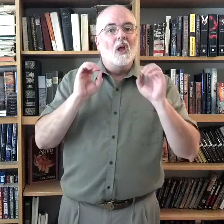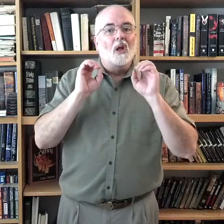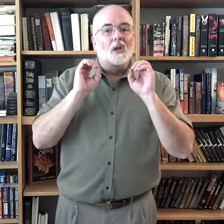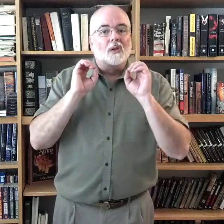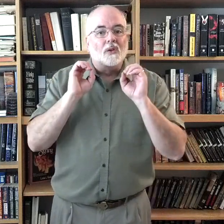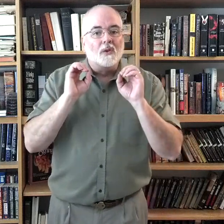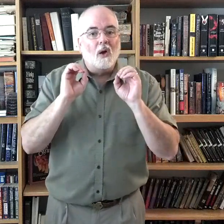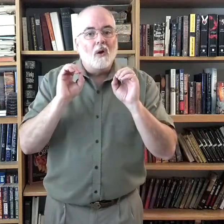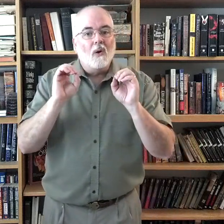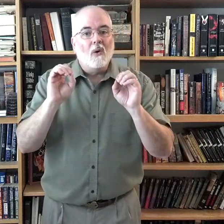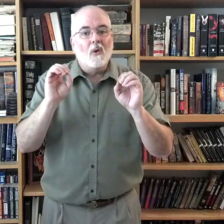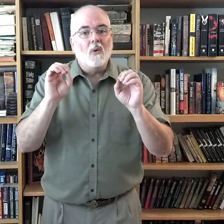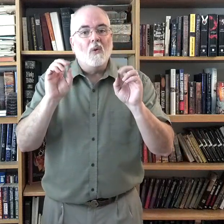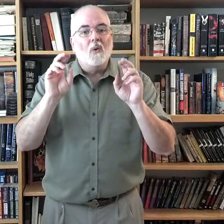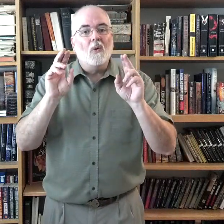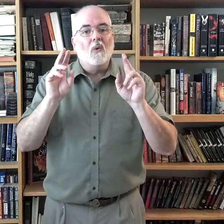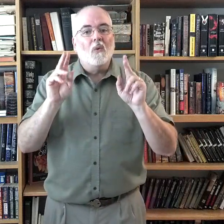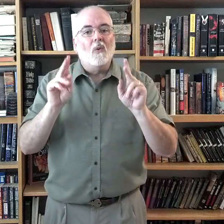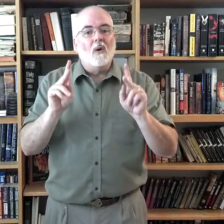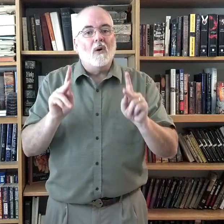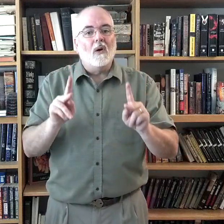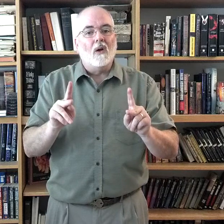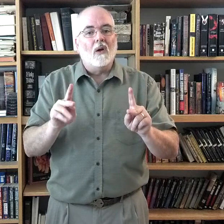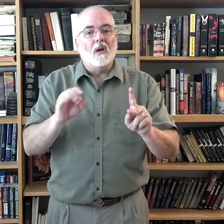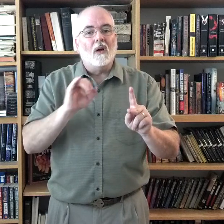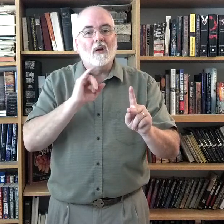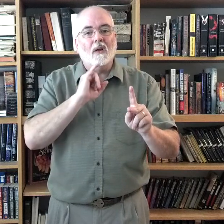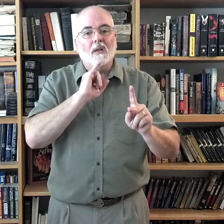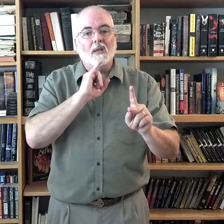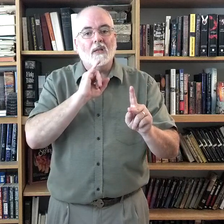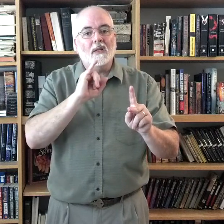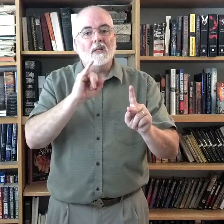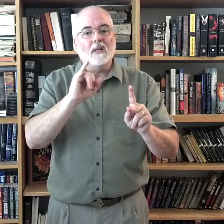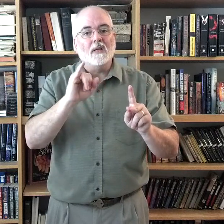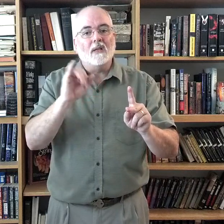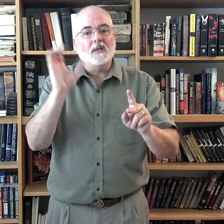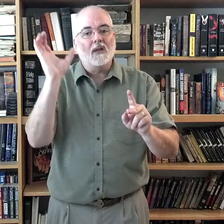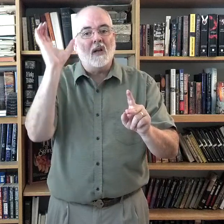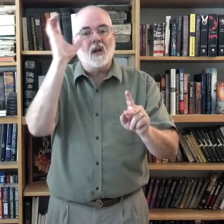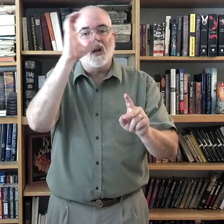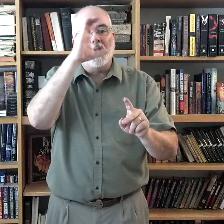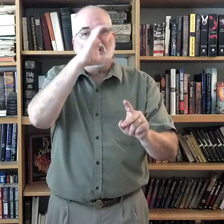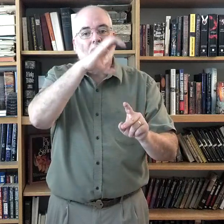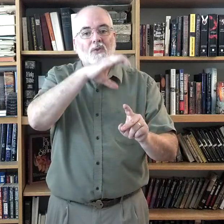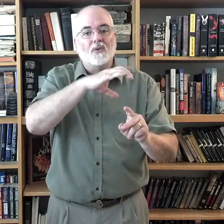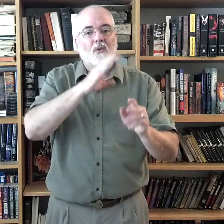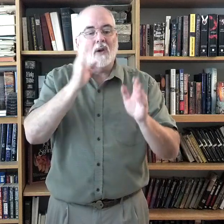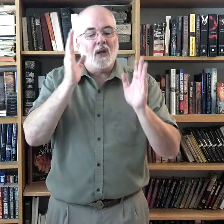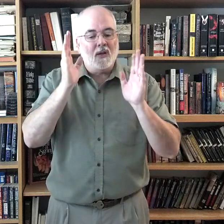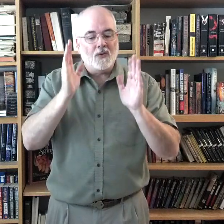No one is a stranger